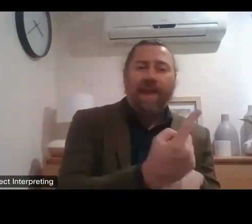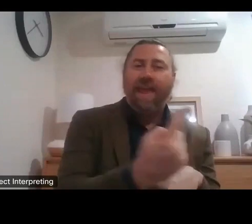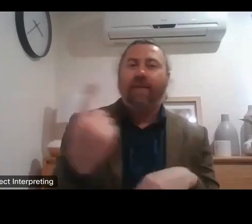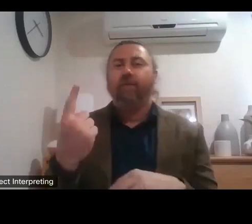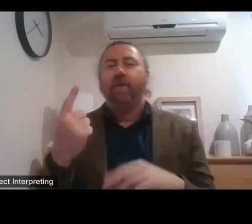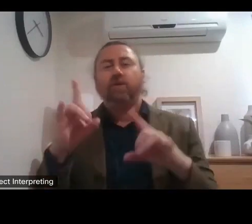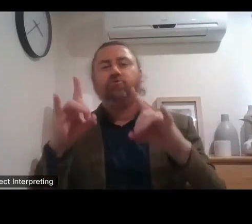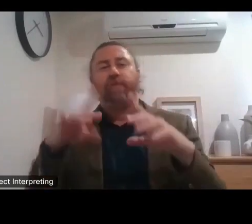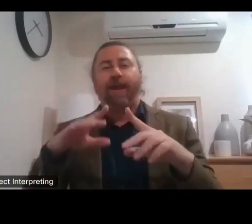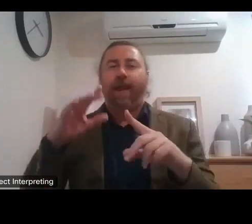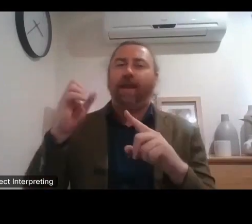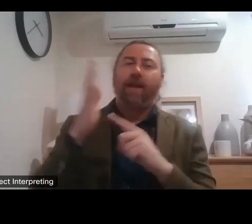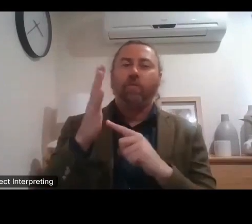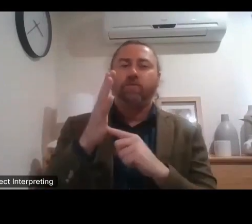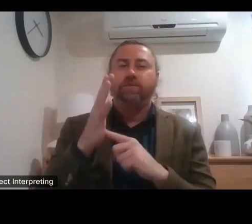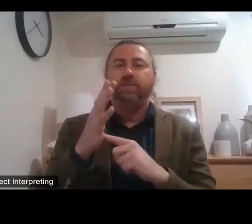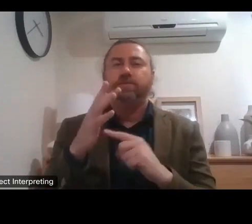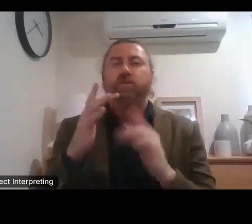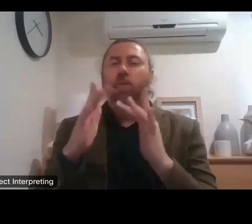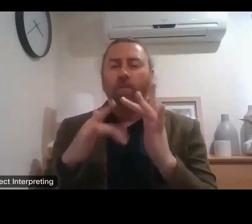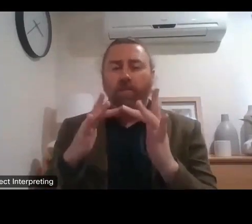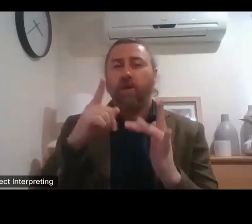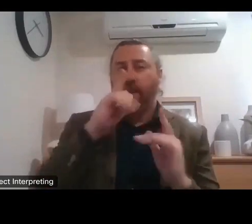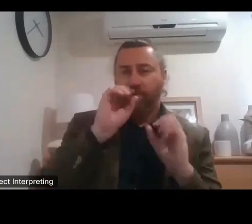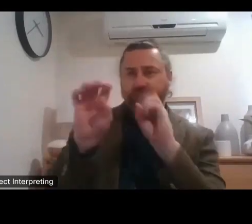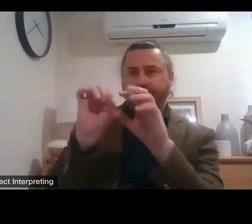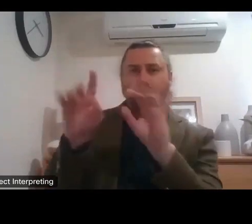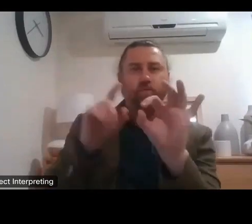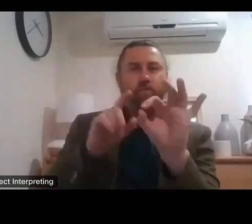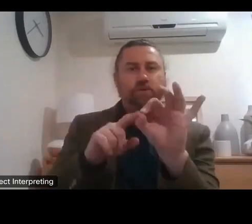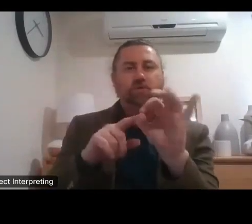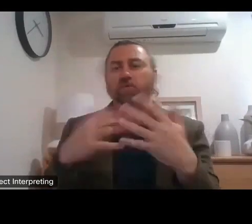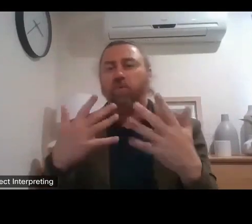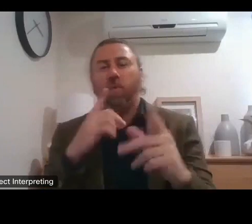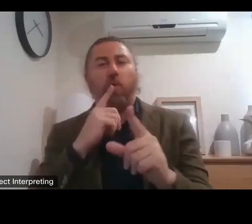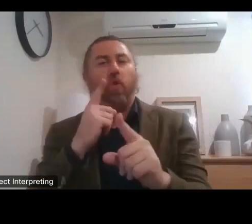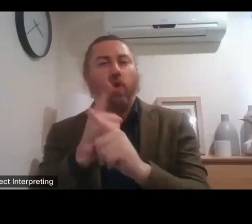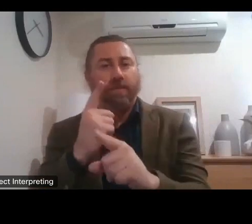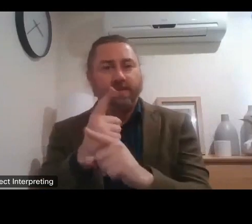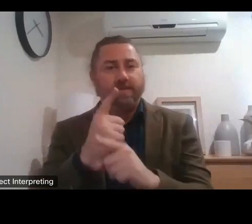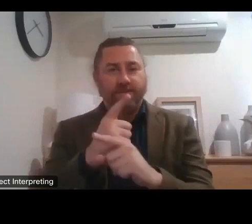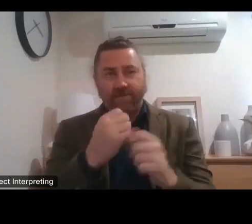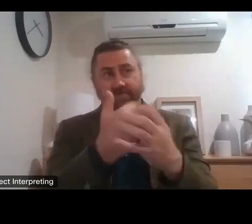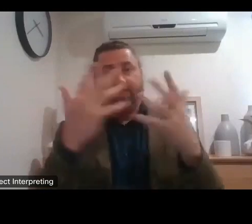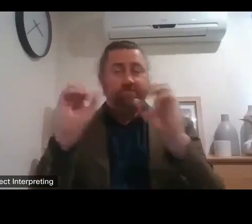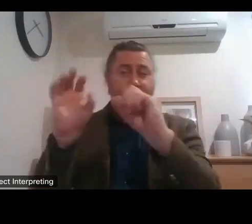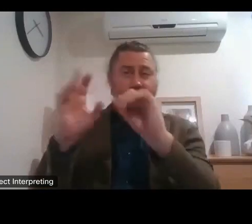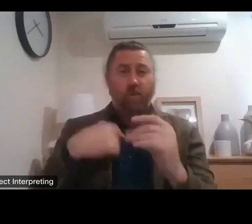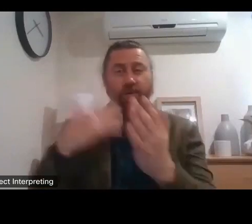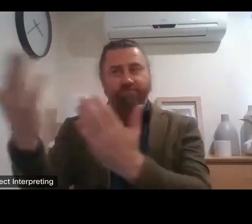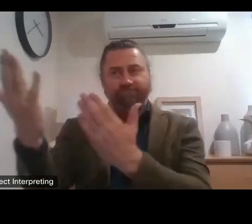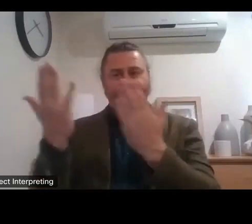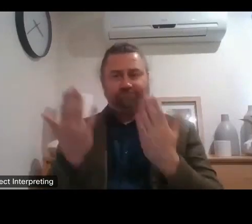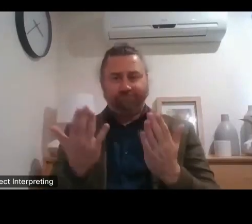questions and comments from very many people in our community,